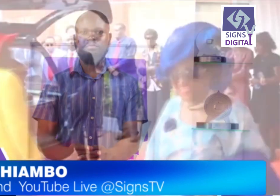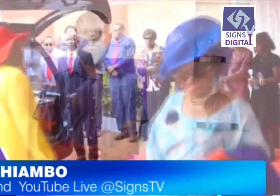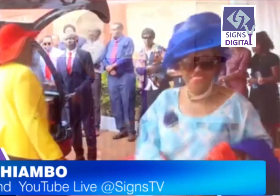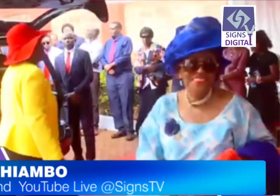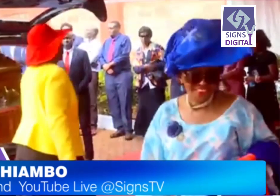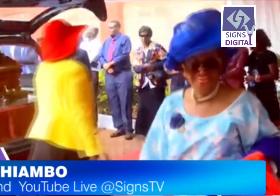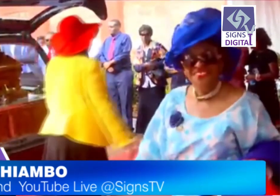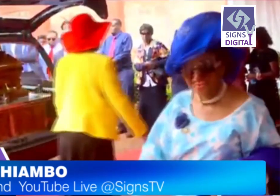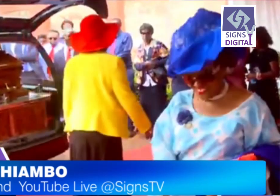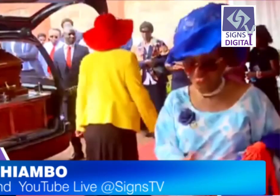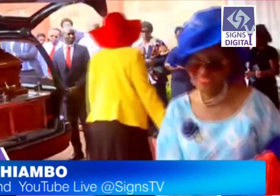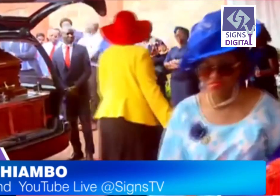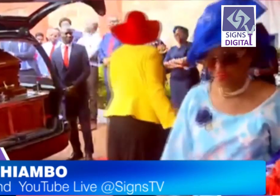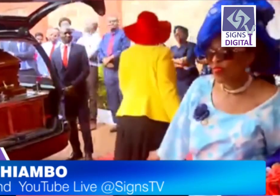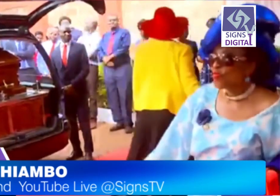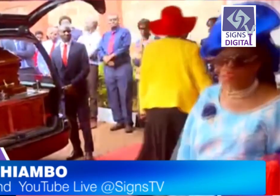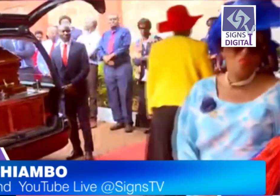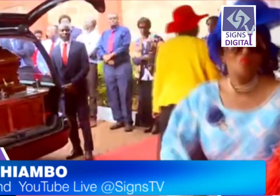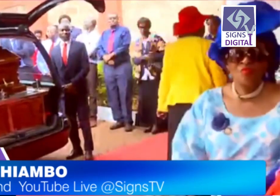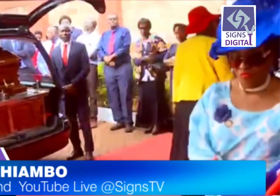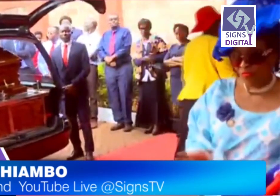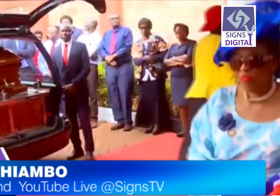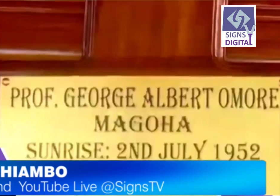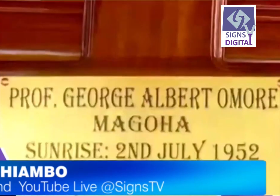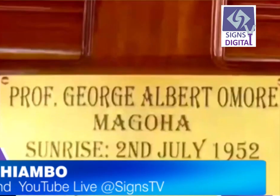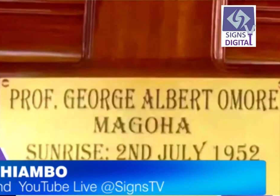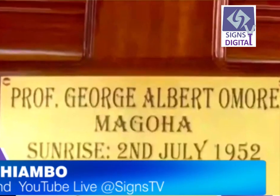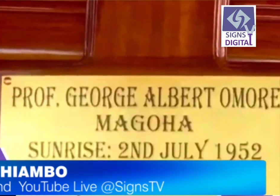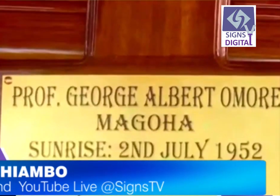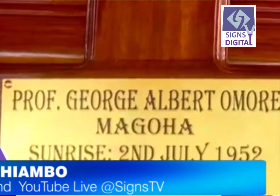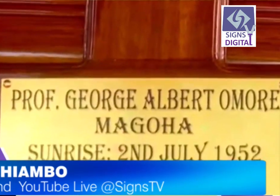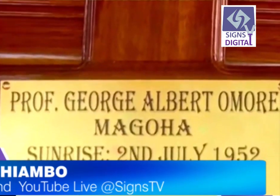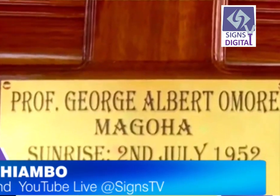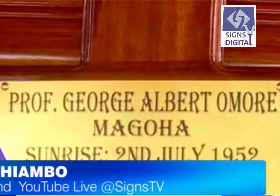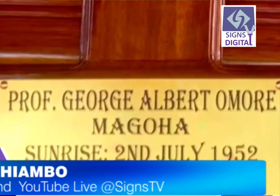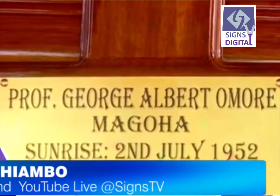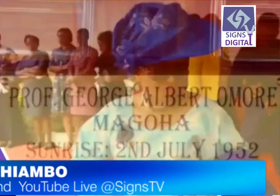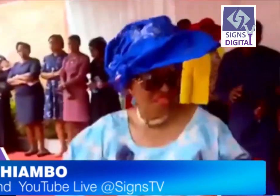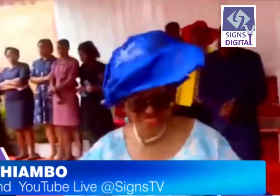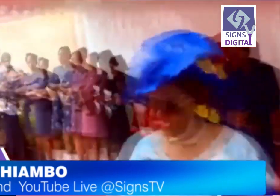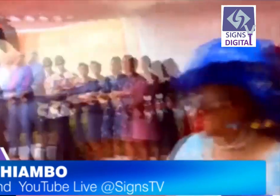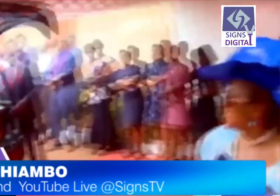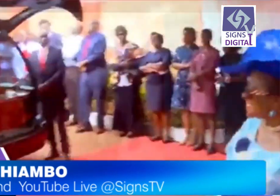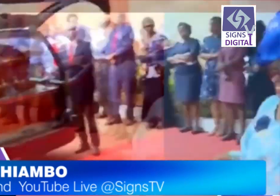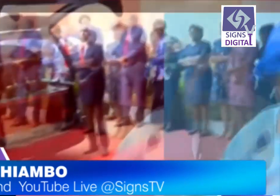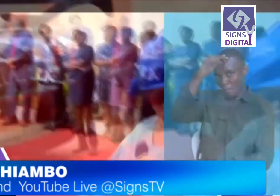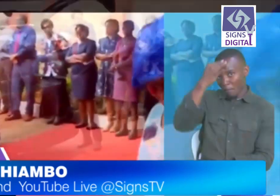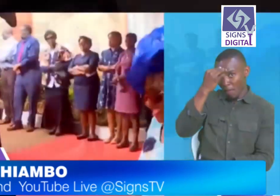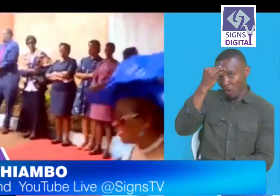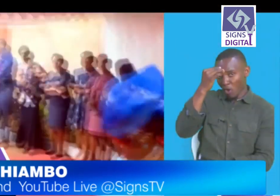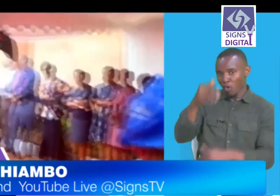According to former Basic Education P.S. Julius Jwan, Magoha will be buried in Umiru,